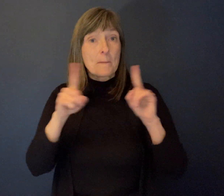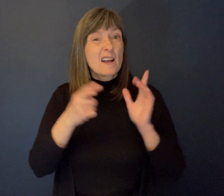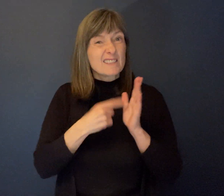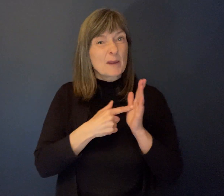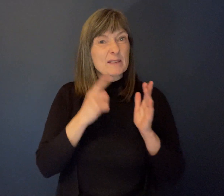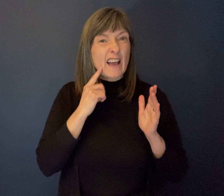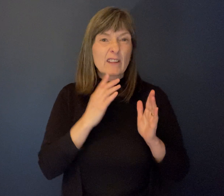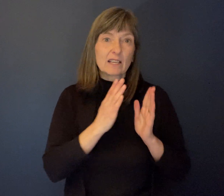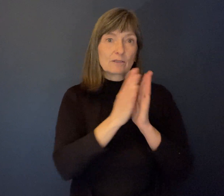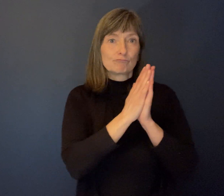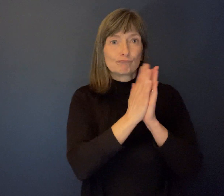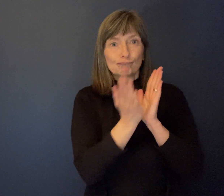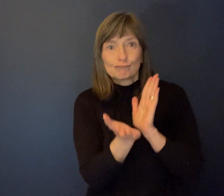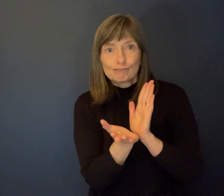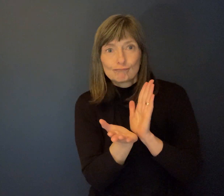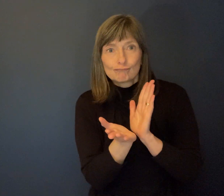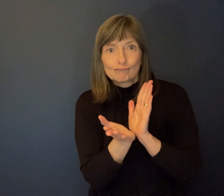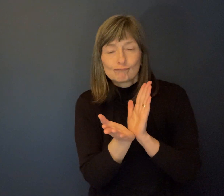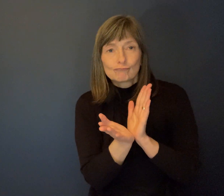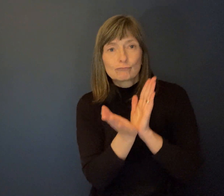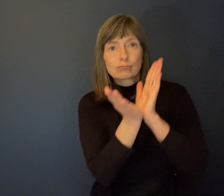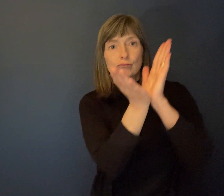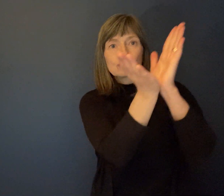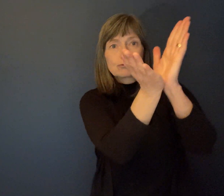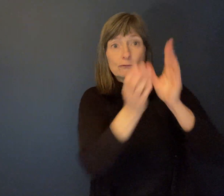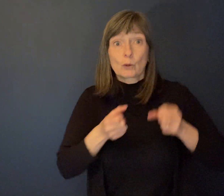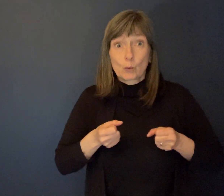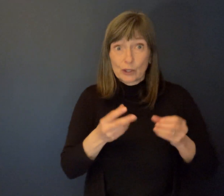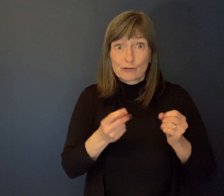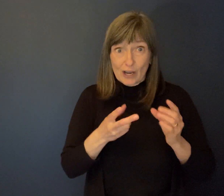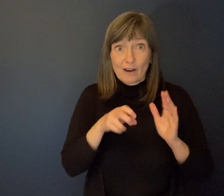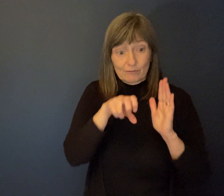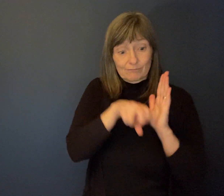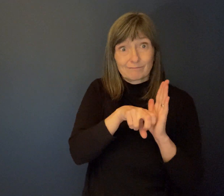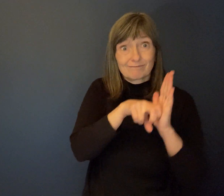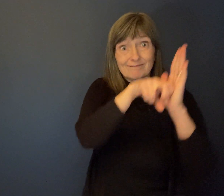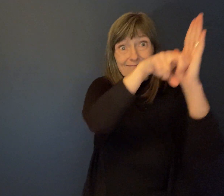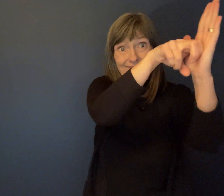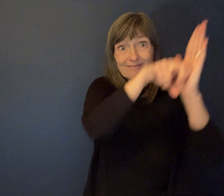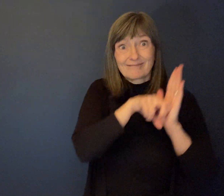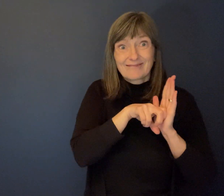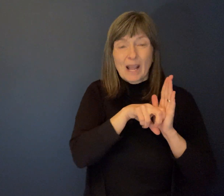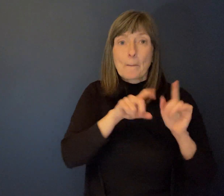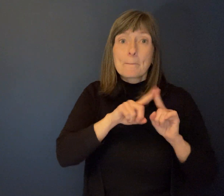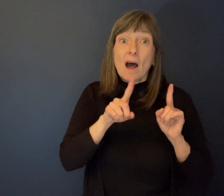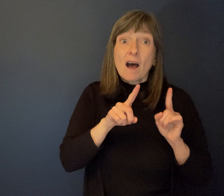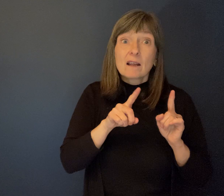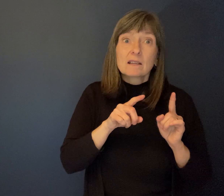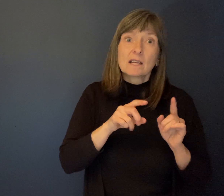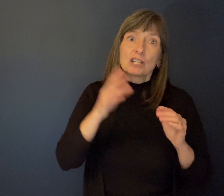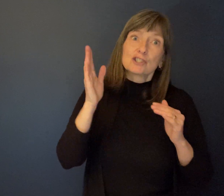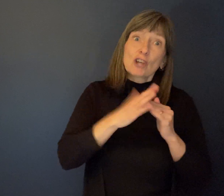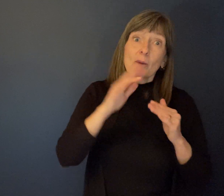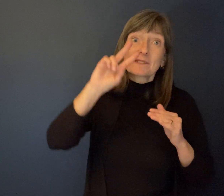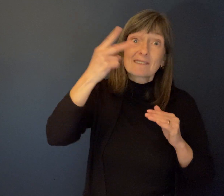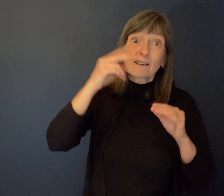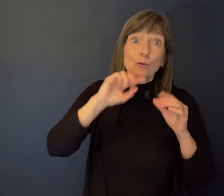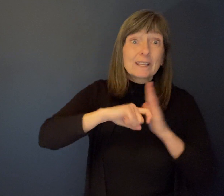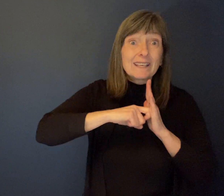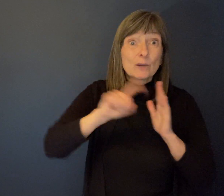Those were the kinds of things that people were encountering on a daily basis. yeah, accessibility was a huge issue then, and it